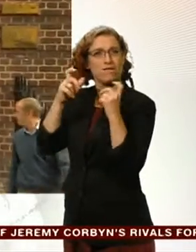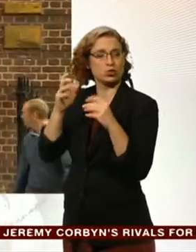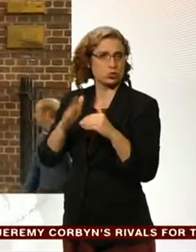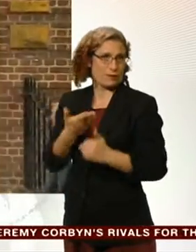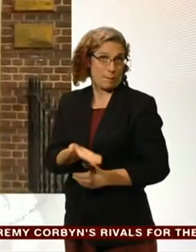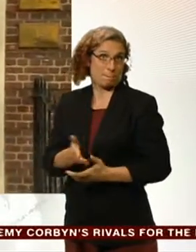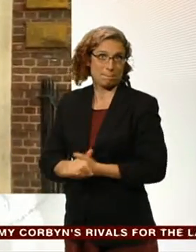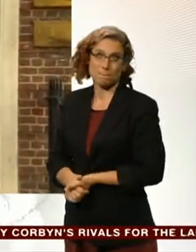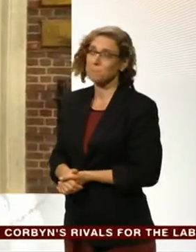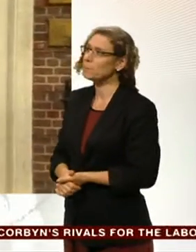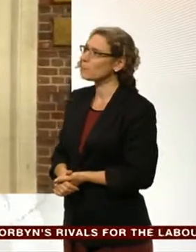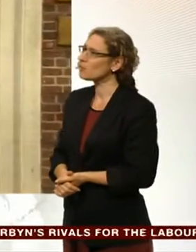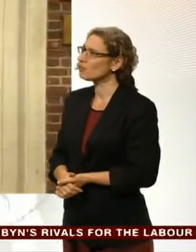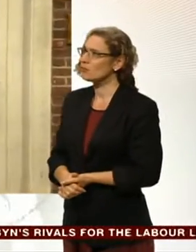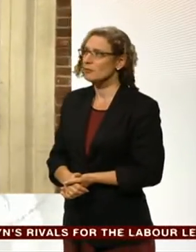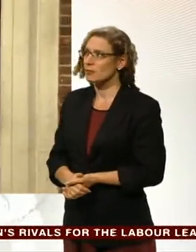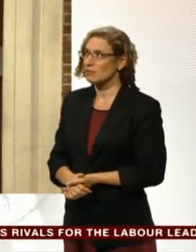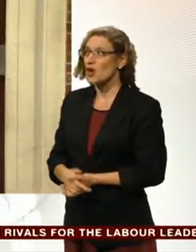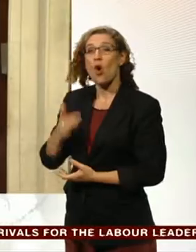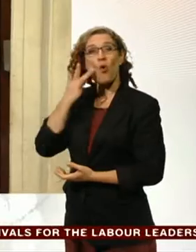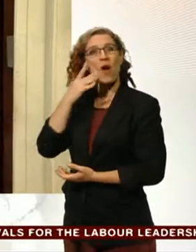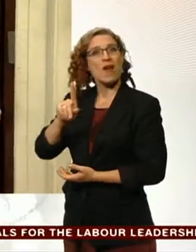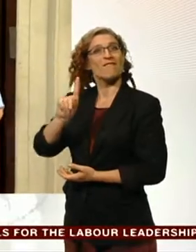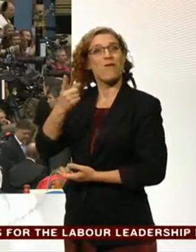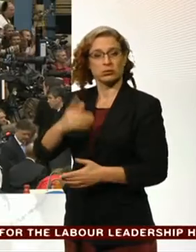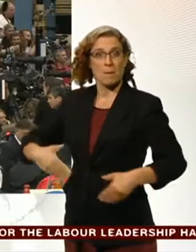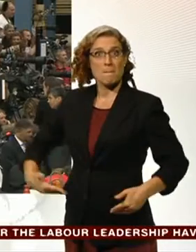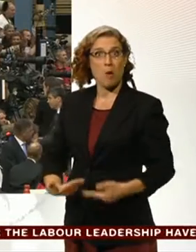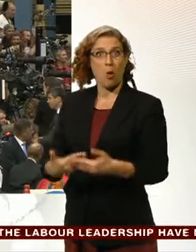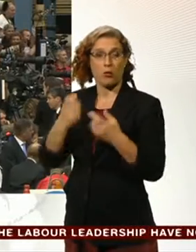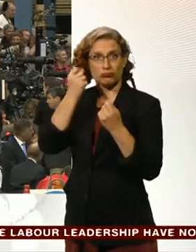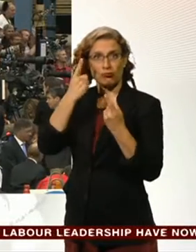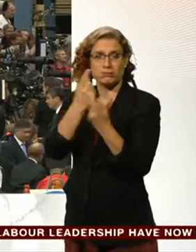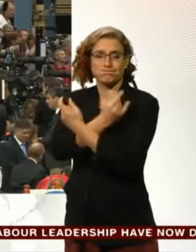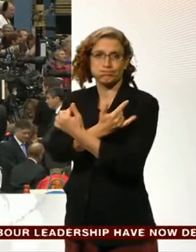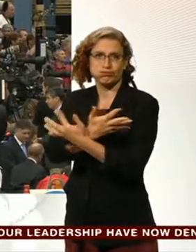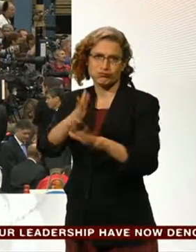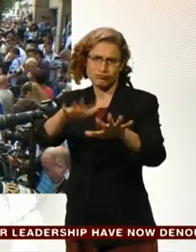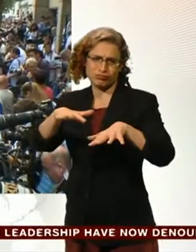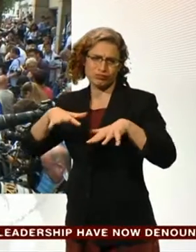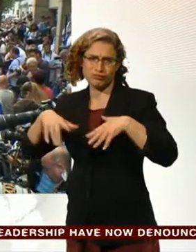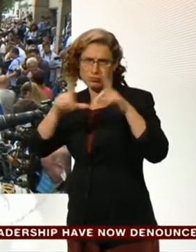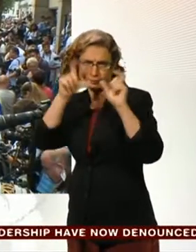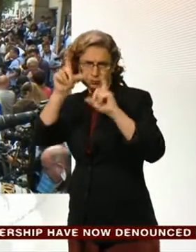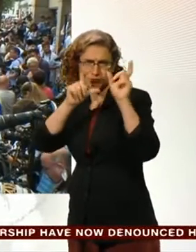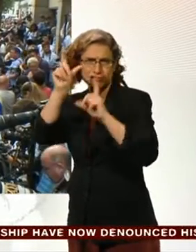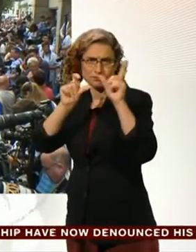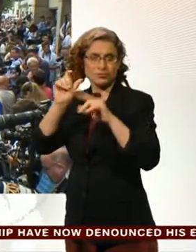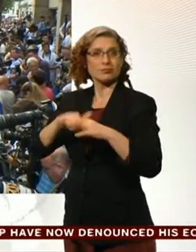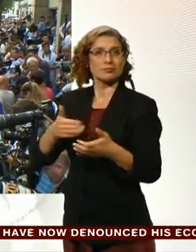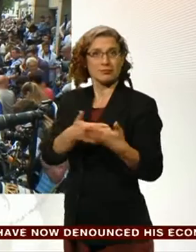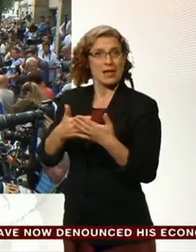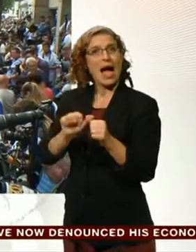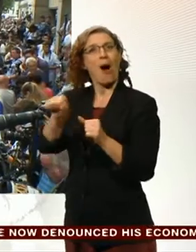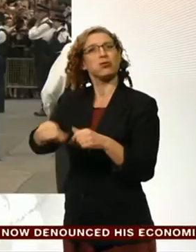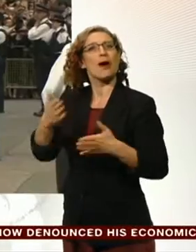The level of interest in George was apparent from the moment of his birth. Hundreds of reporters and photographers gathered outside the maternity wing